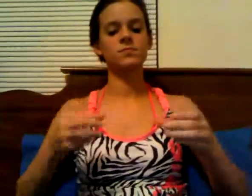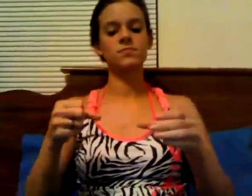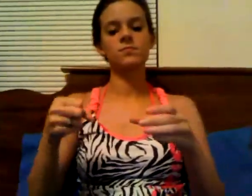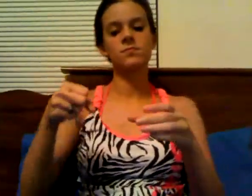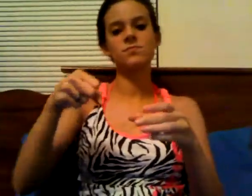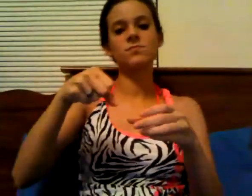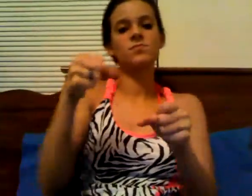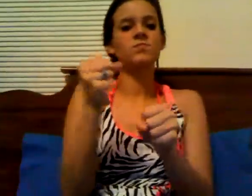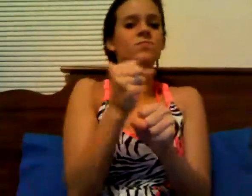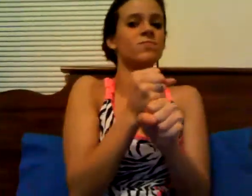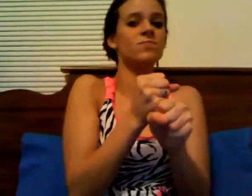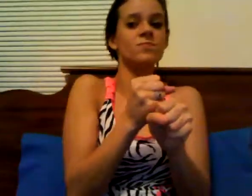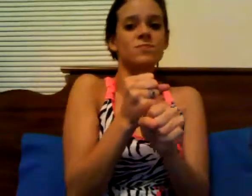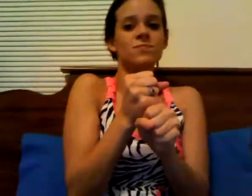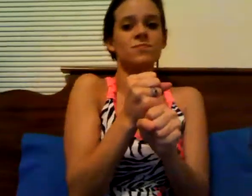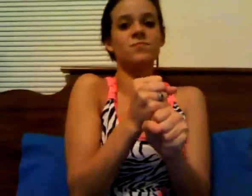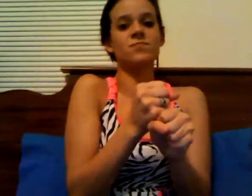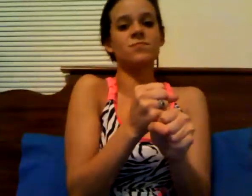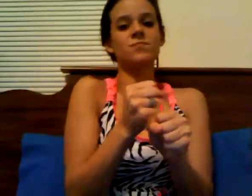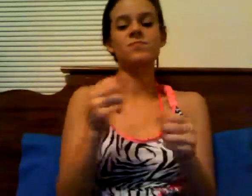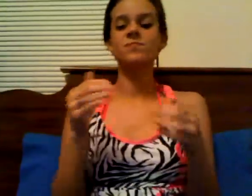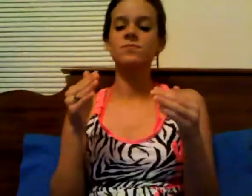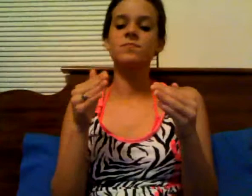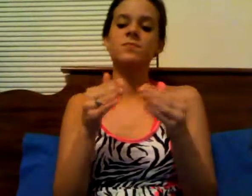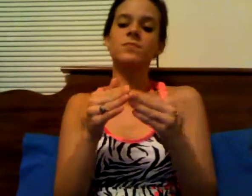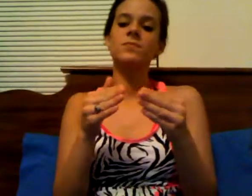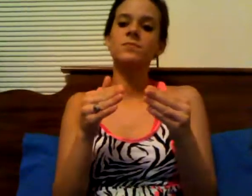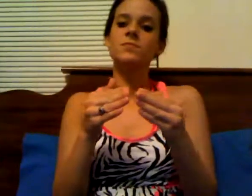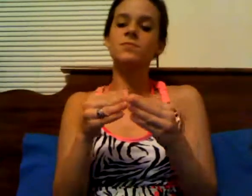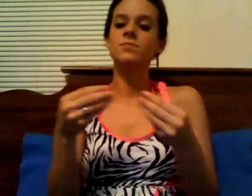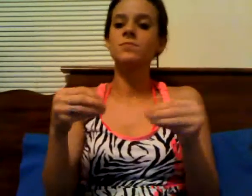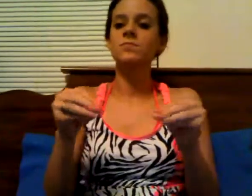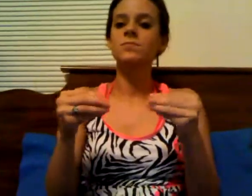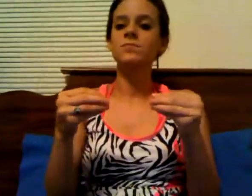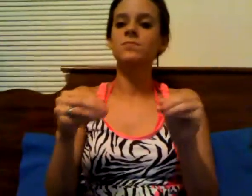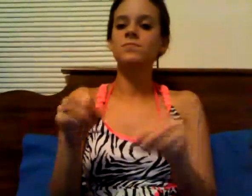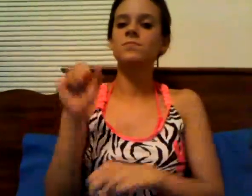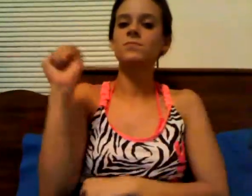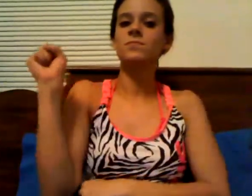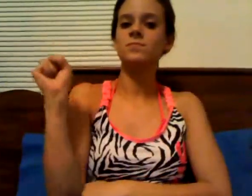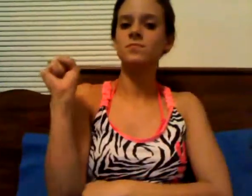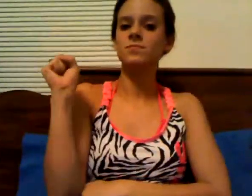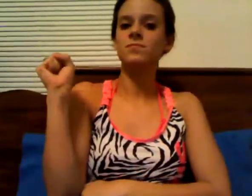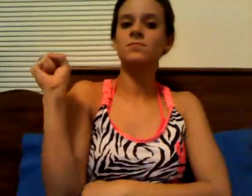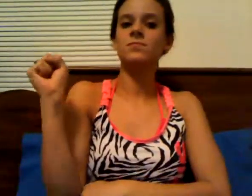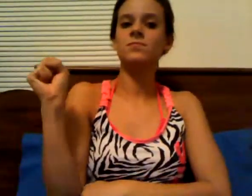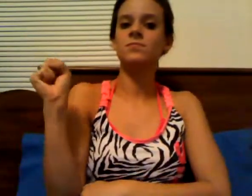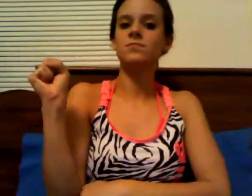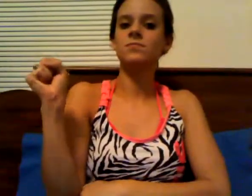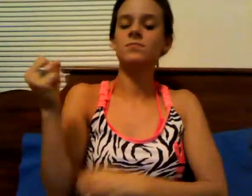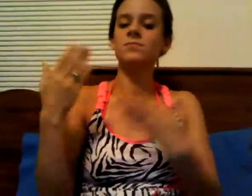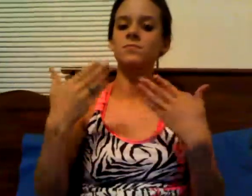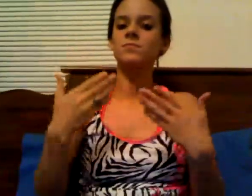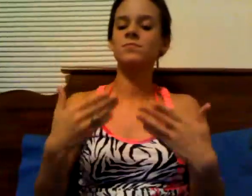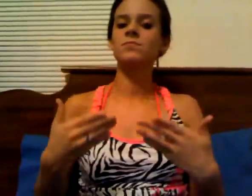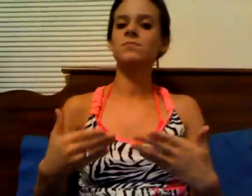am the one who pours your coffee, corner booth each Saturday I am your